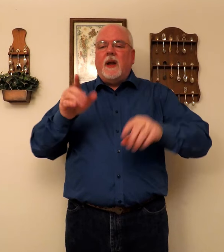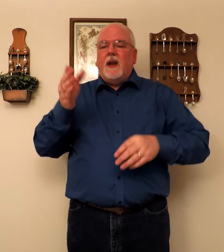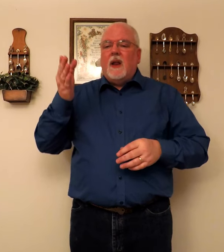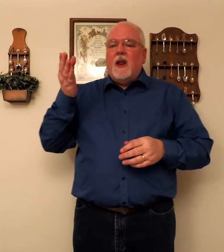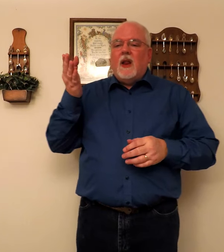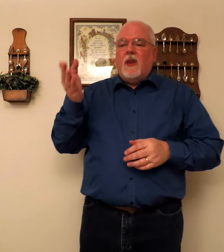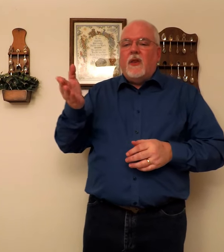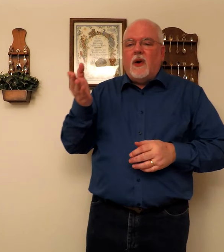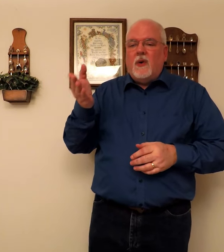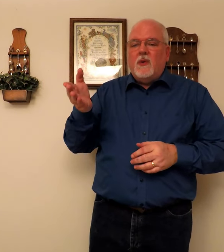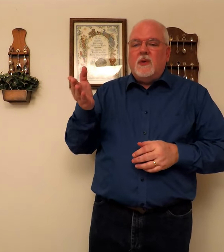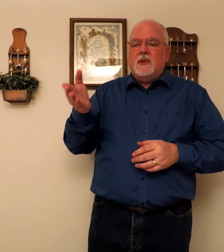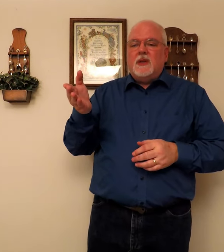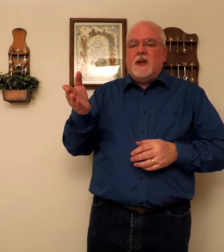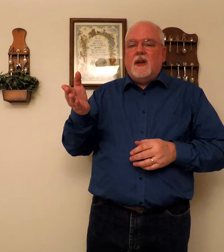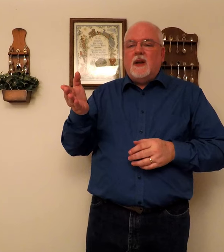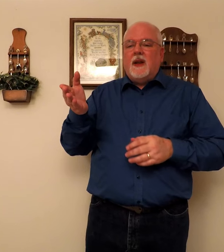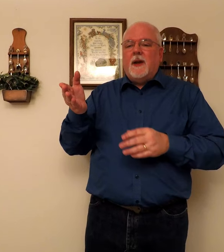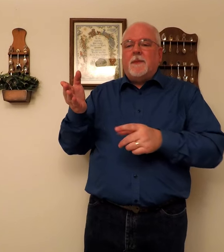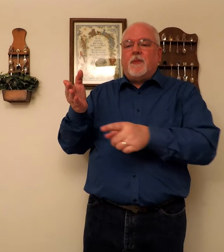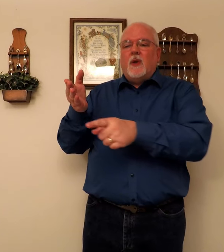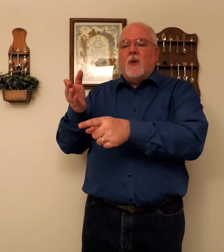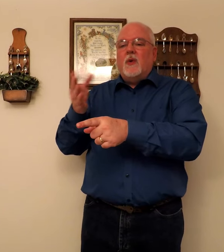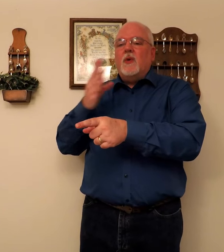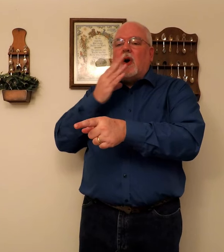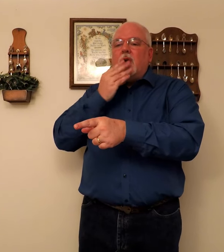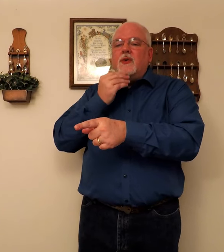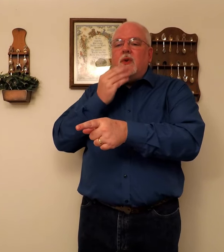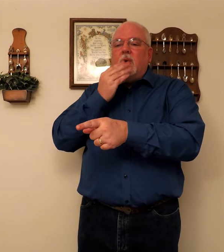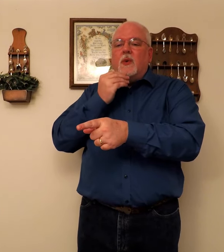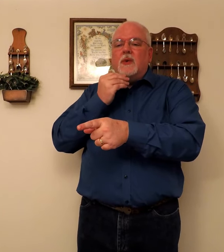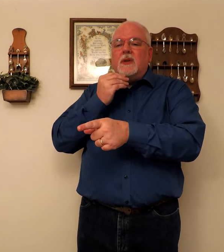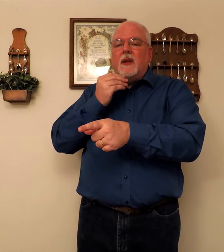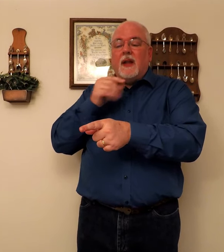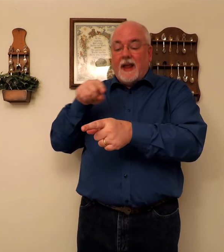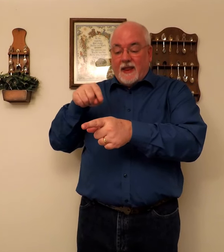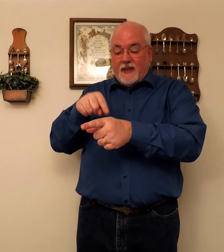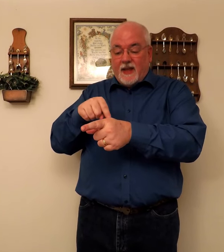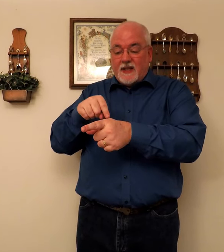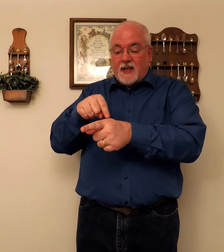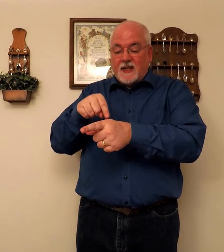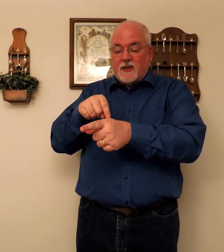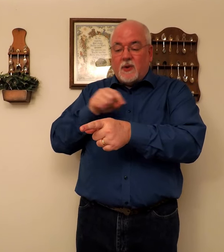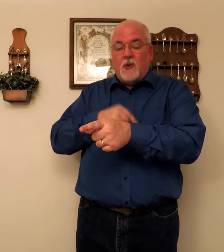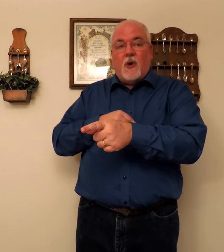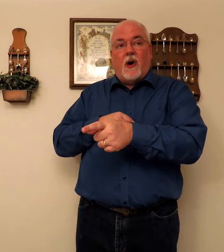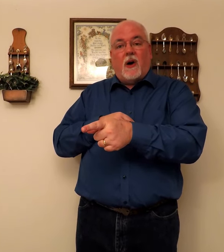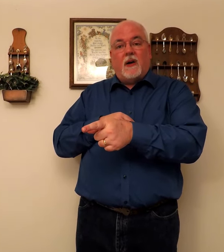those who are Jews. This is the who are.